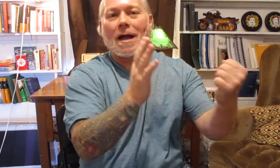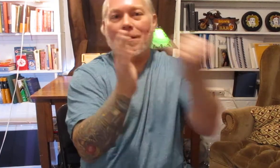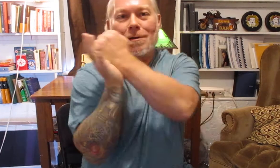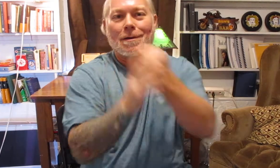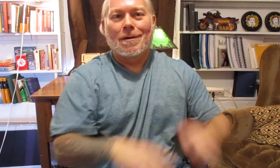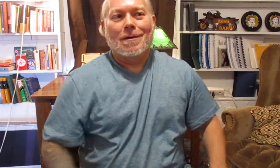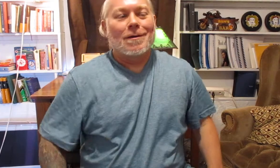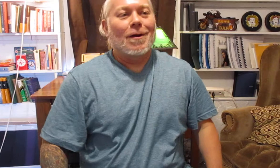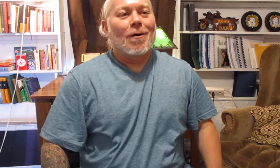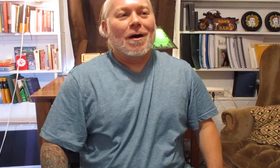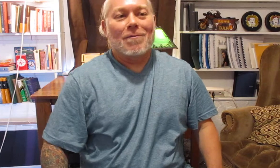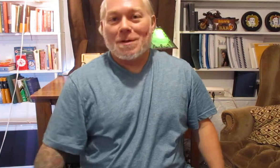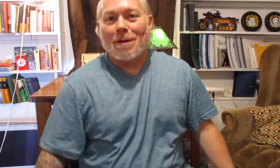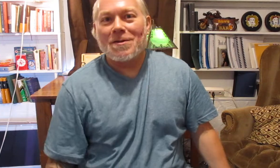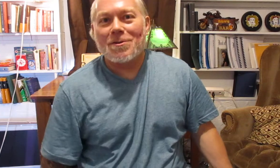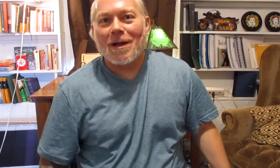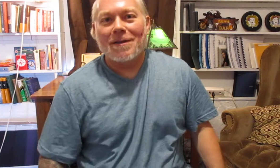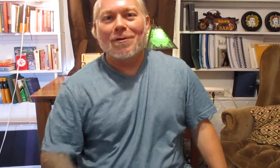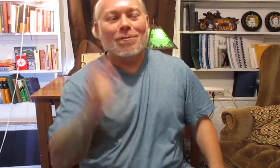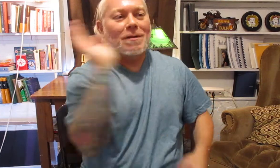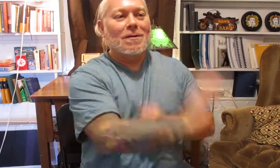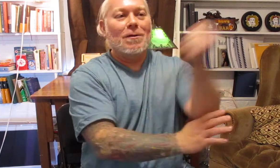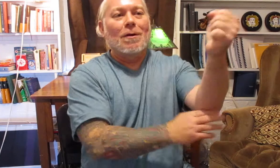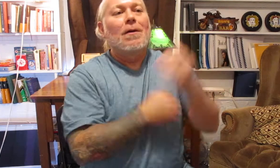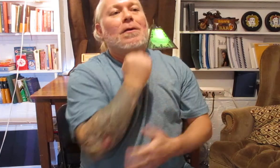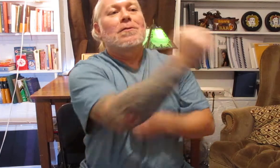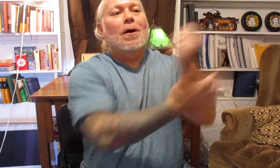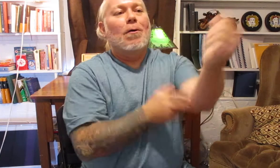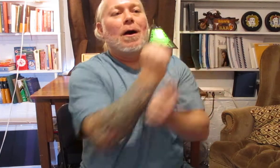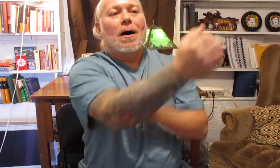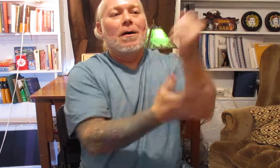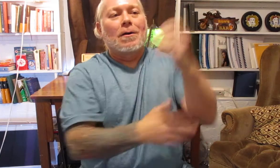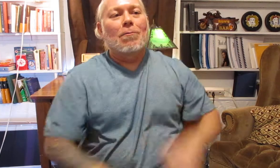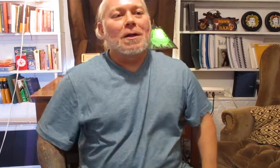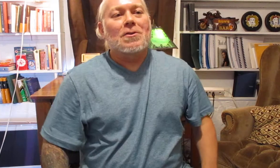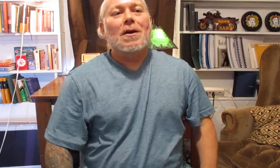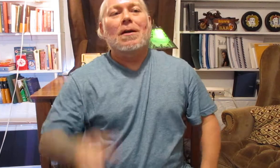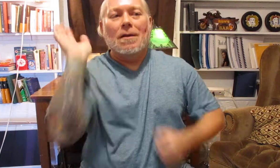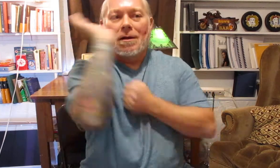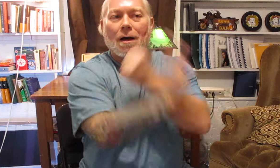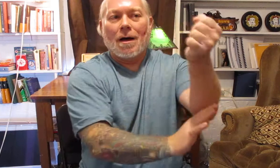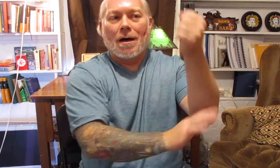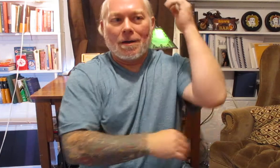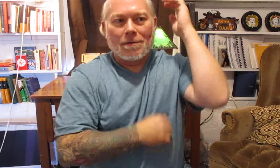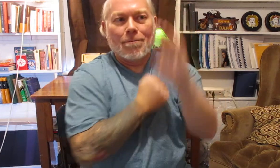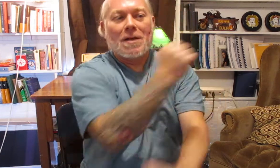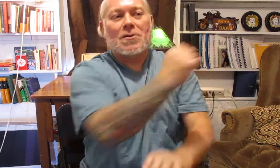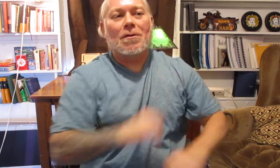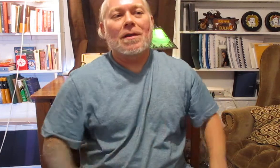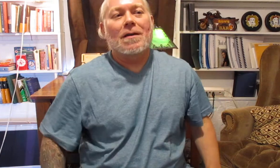you know from somebody that's trained that knows what to do so uh good Wing Chun uh make sure that